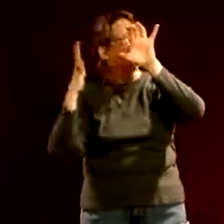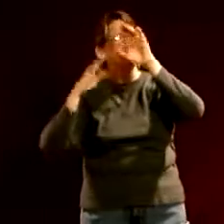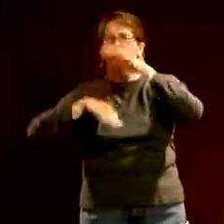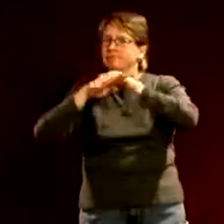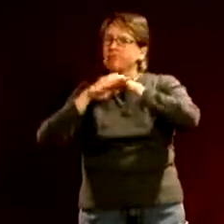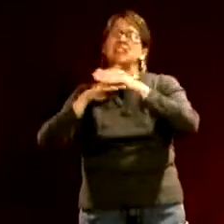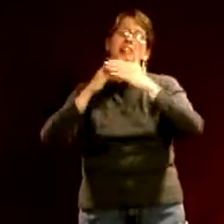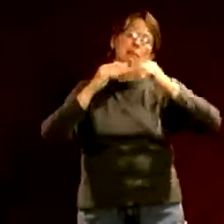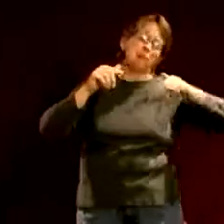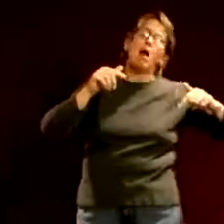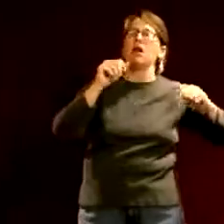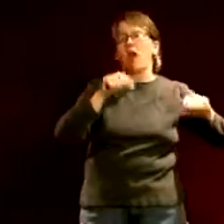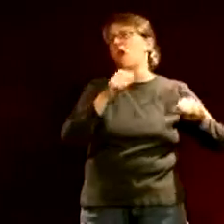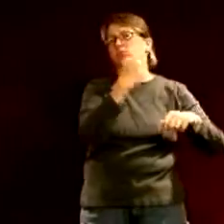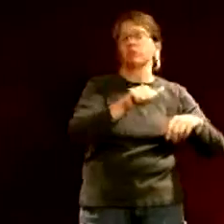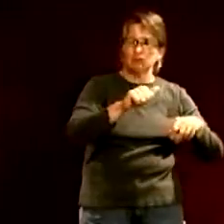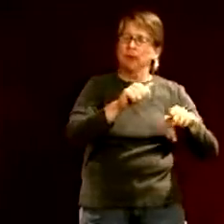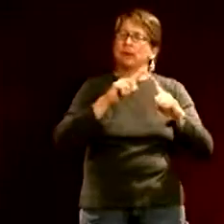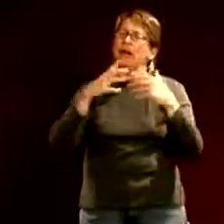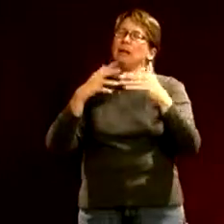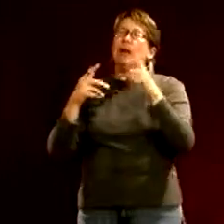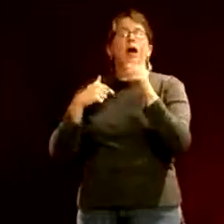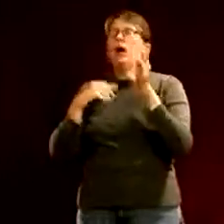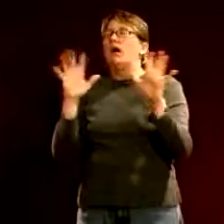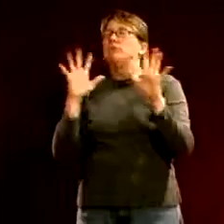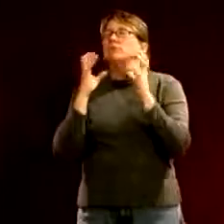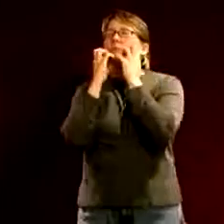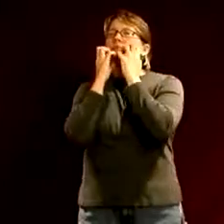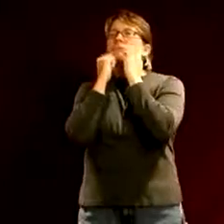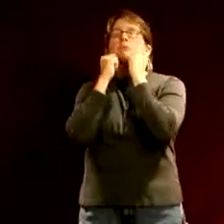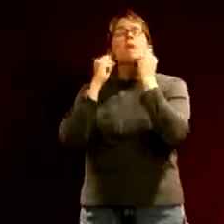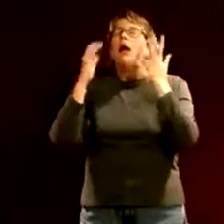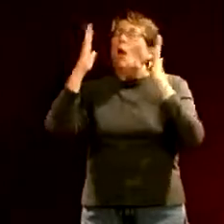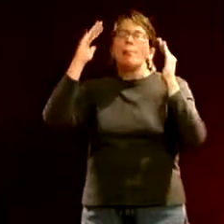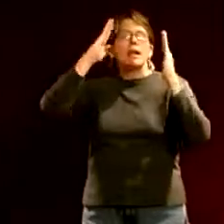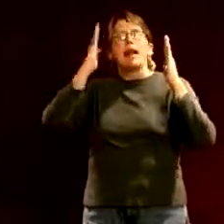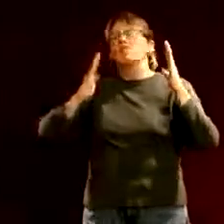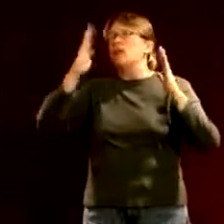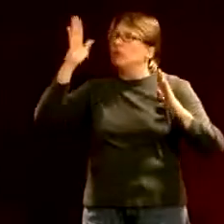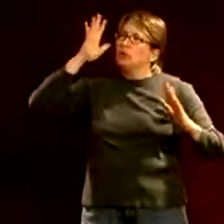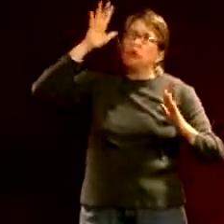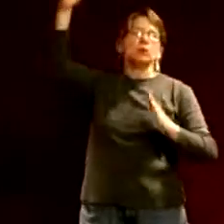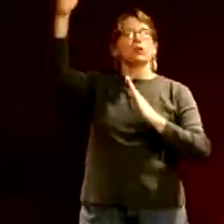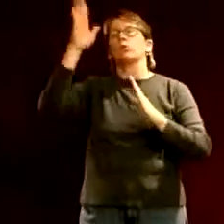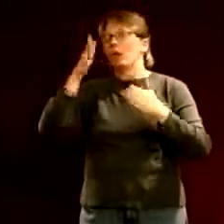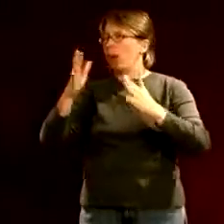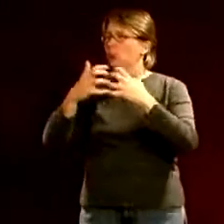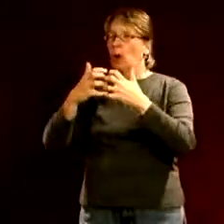motorized boats which is great we love that part but there is that area kind of right at the at the boundaries there where we can do motorized